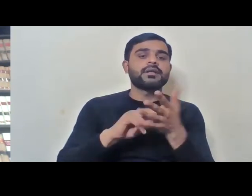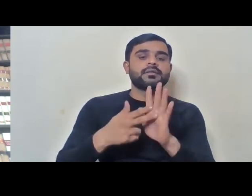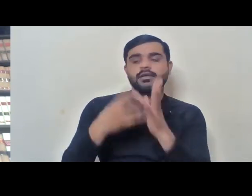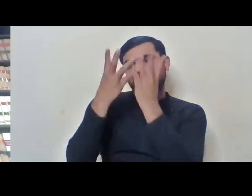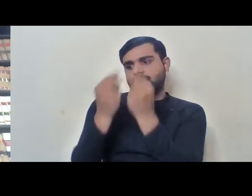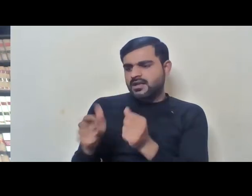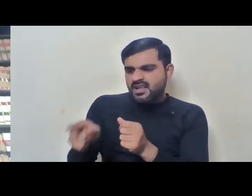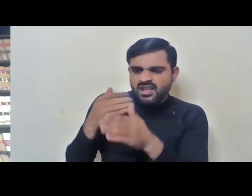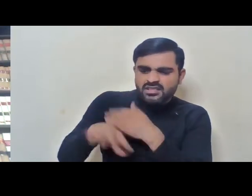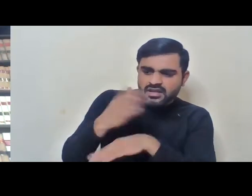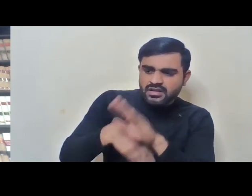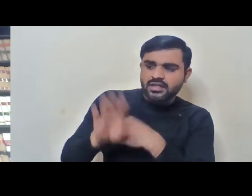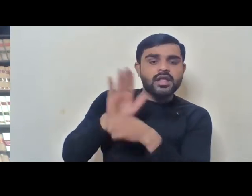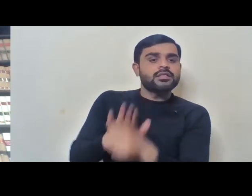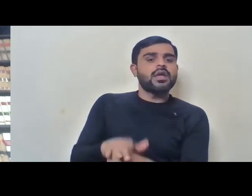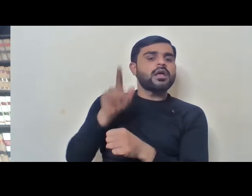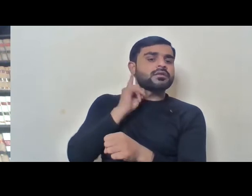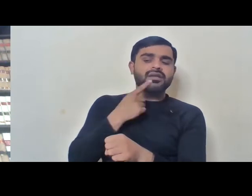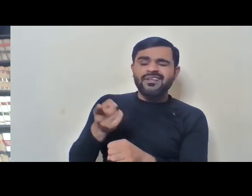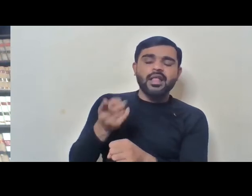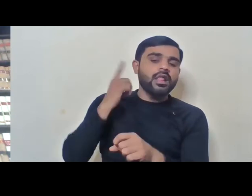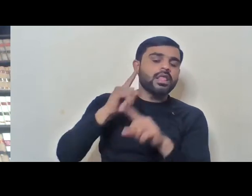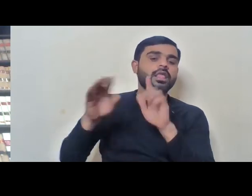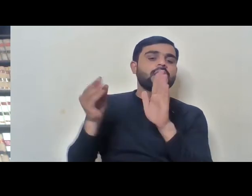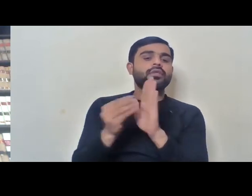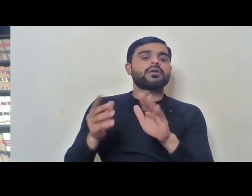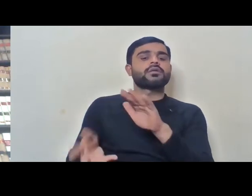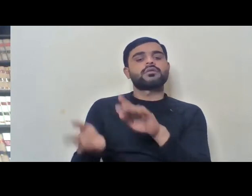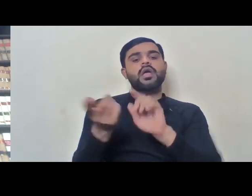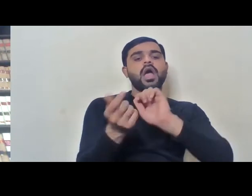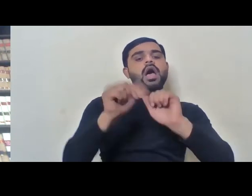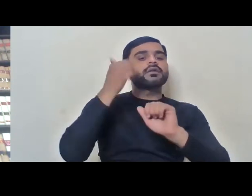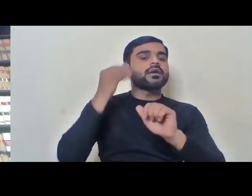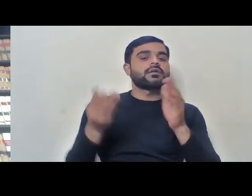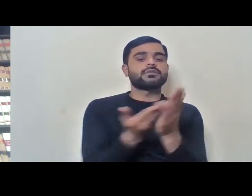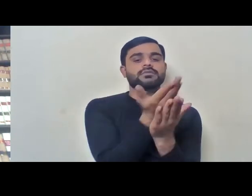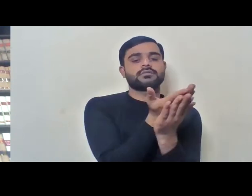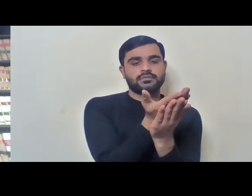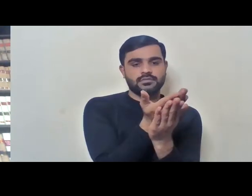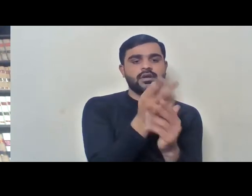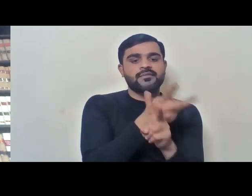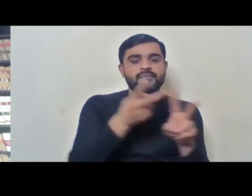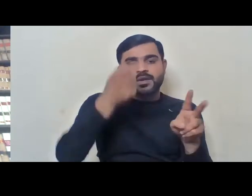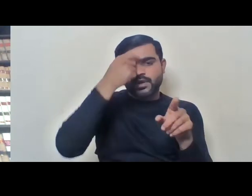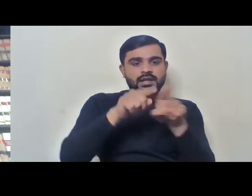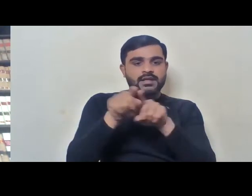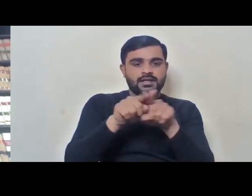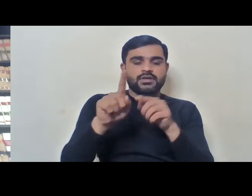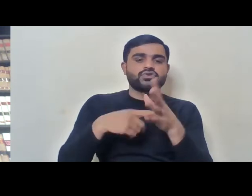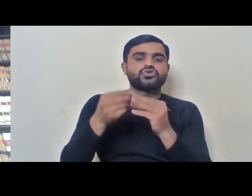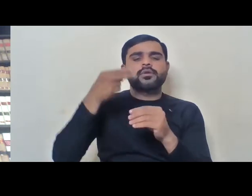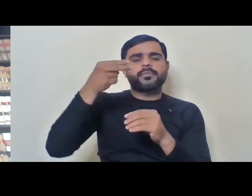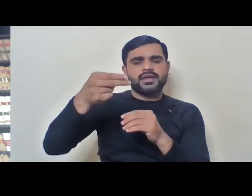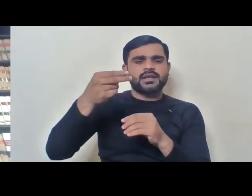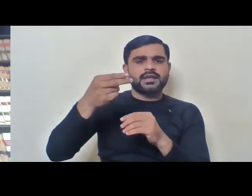manner which is discriminatory to persons with disabilities. Now, let me give you an example. One of the posts that is constantly